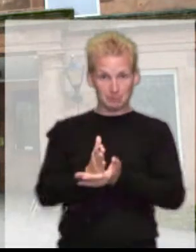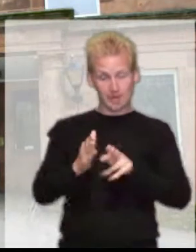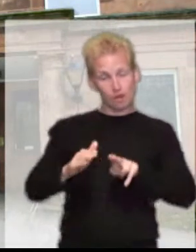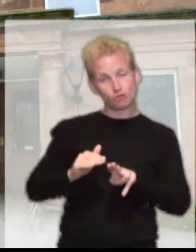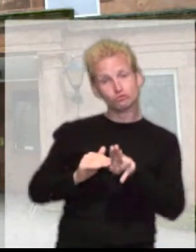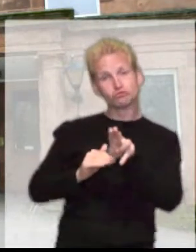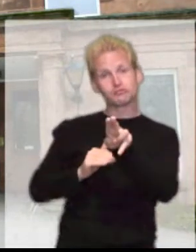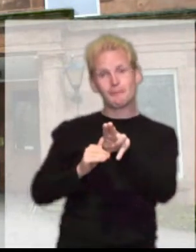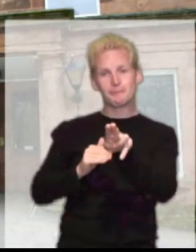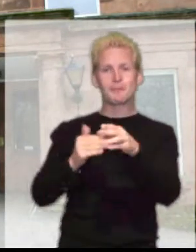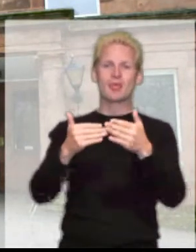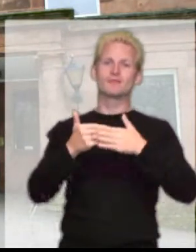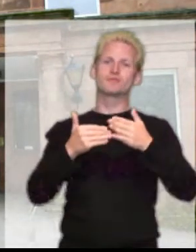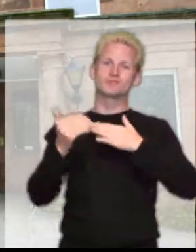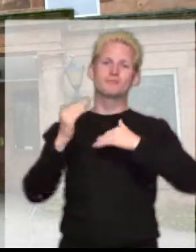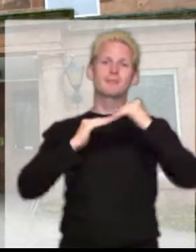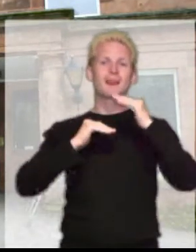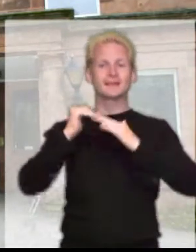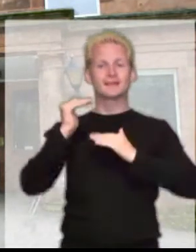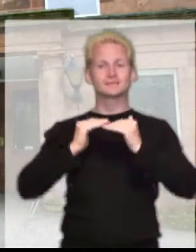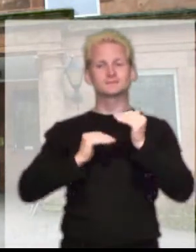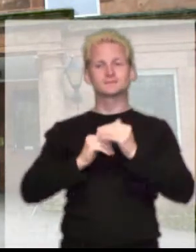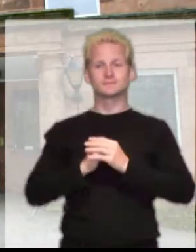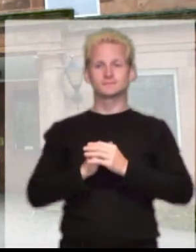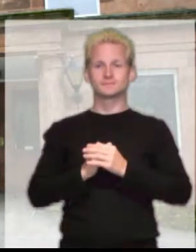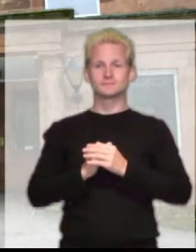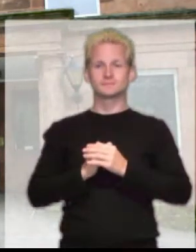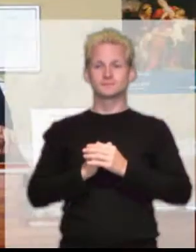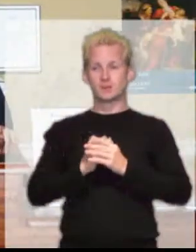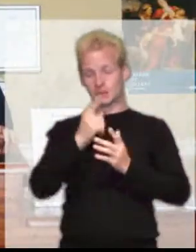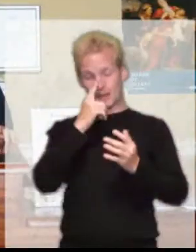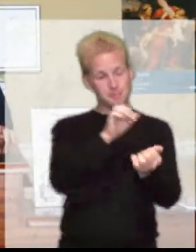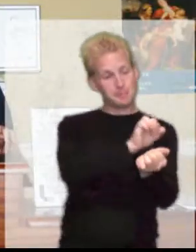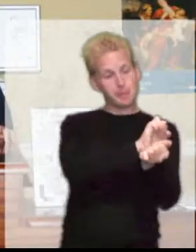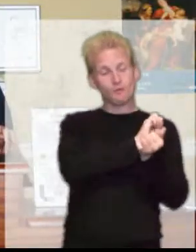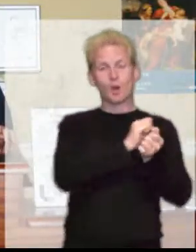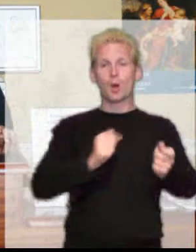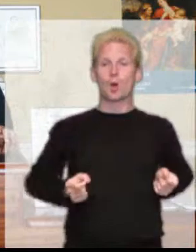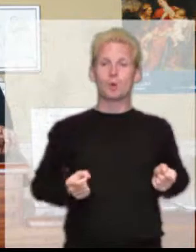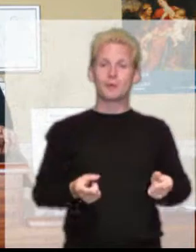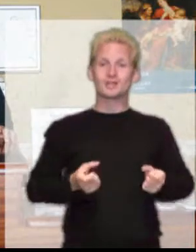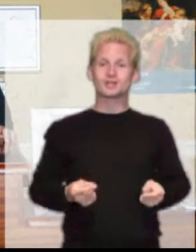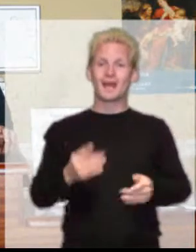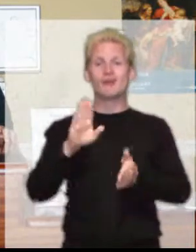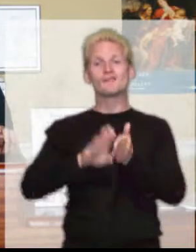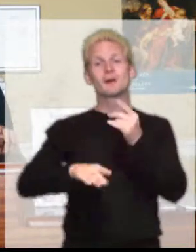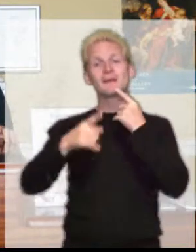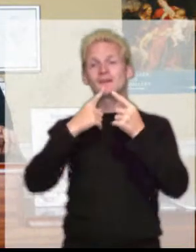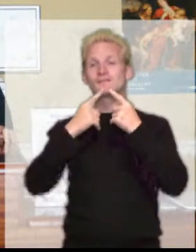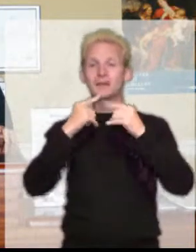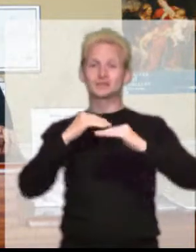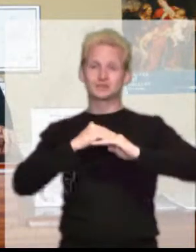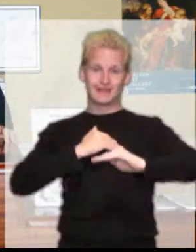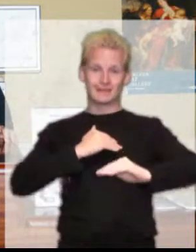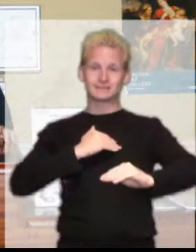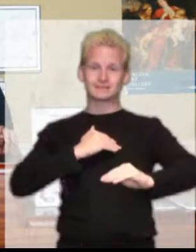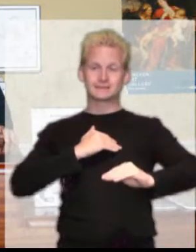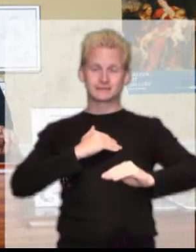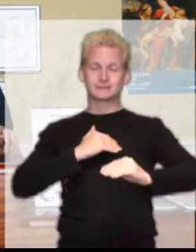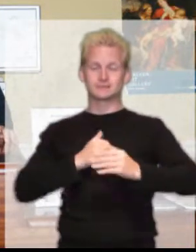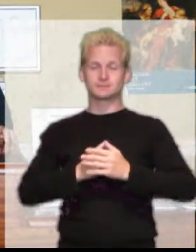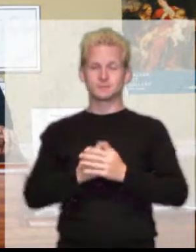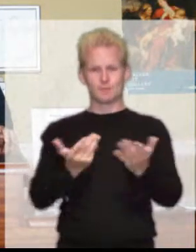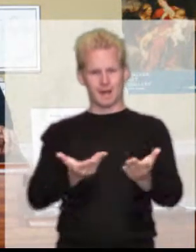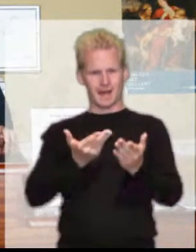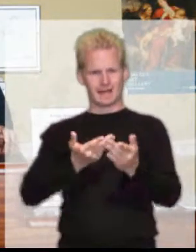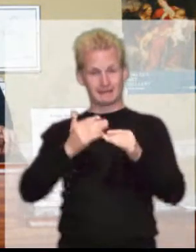ramped access at the front of the building. You can borrow a wheelchair from the information desk on the ground floor by